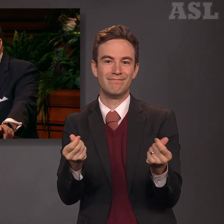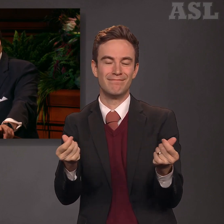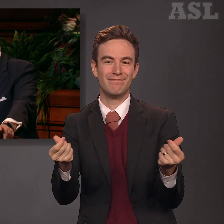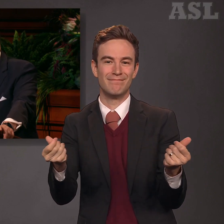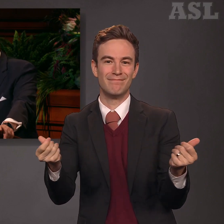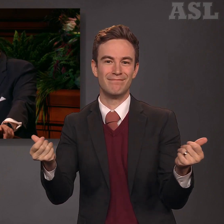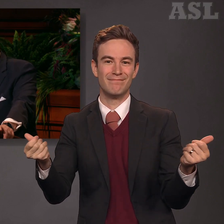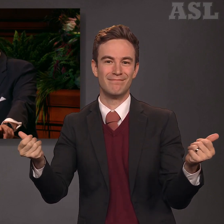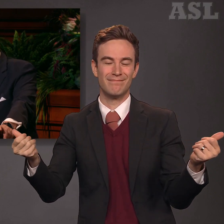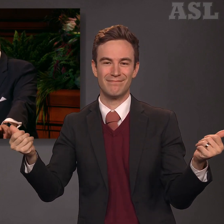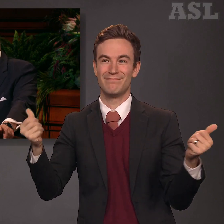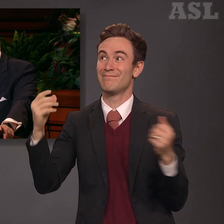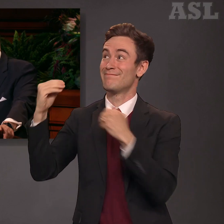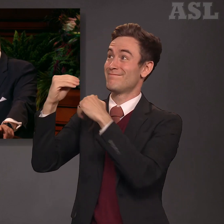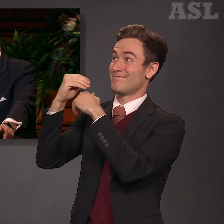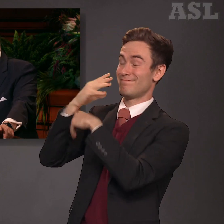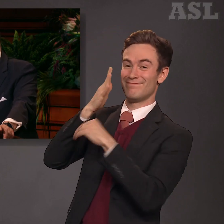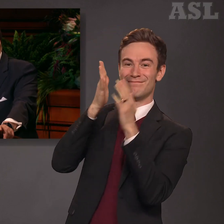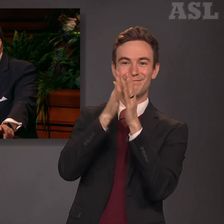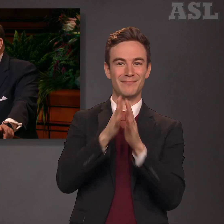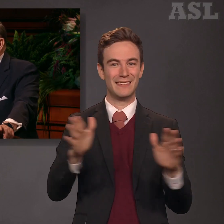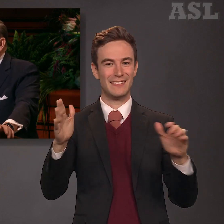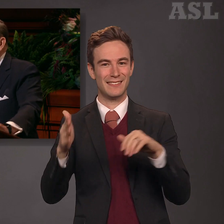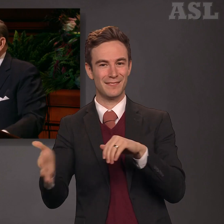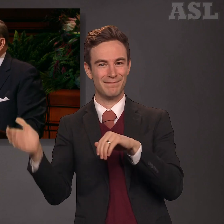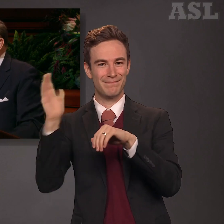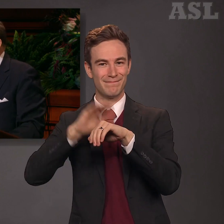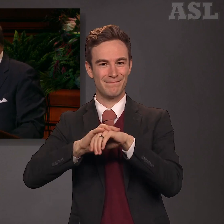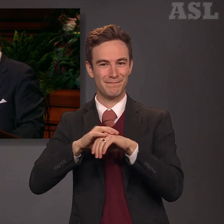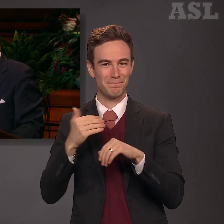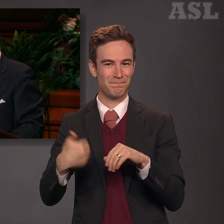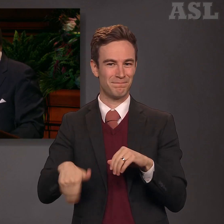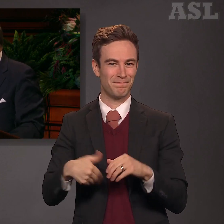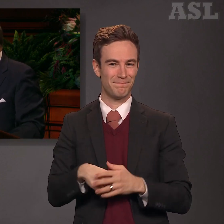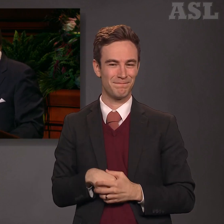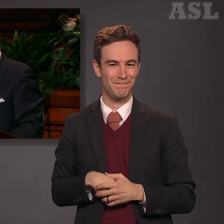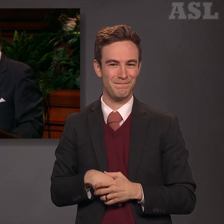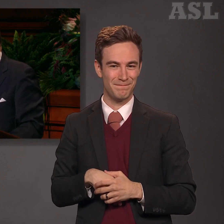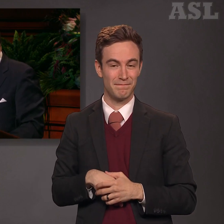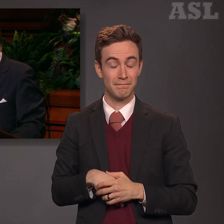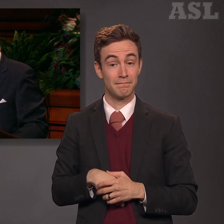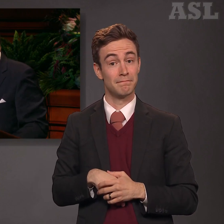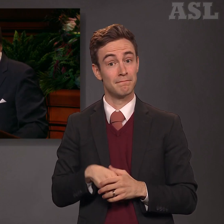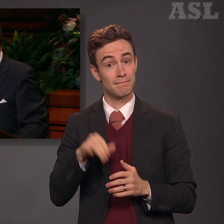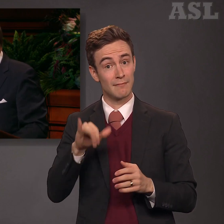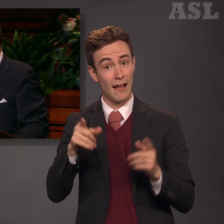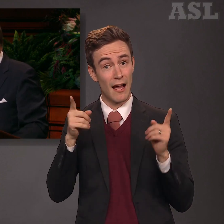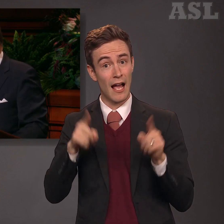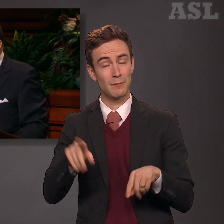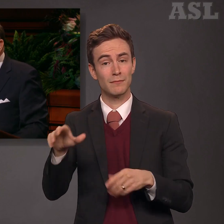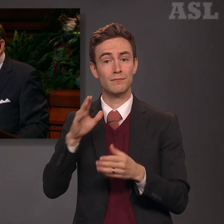peace increases. That is precisely what happened in our Book of Mormon example.